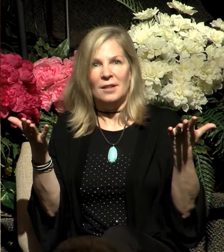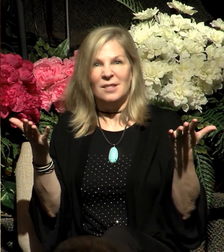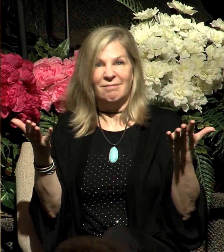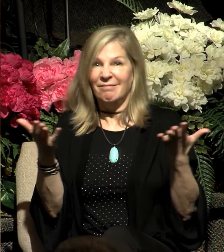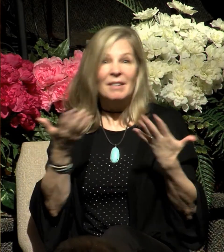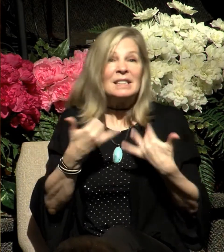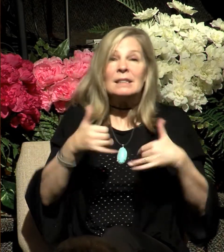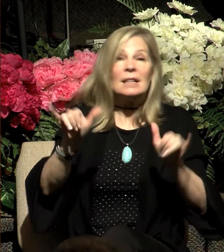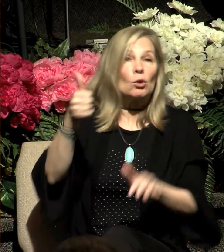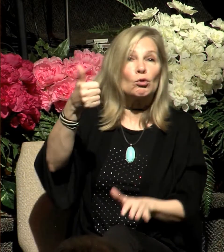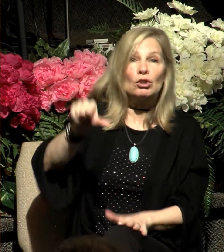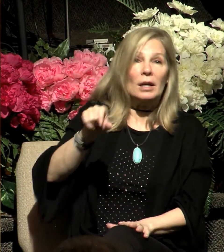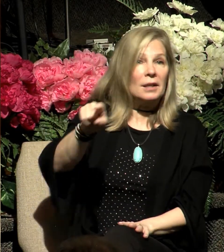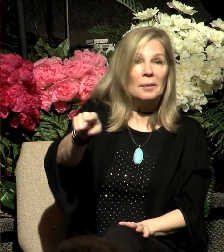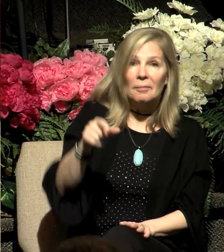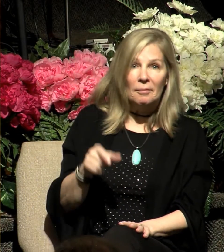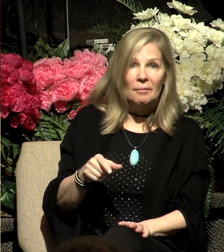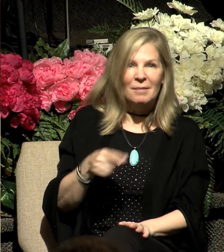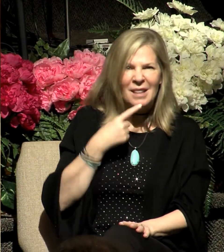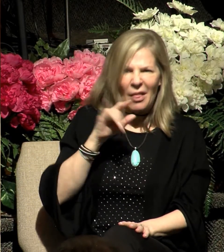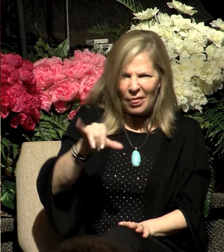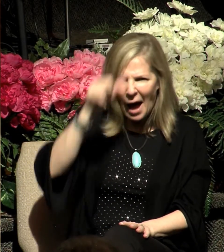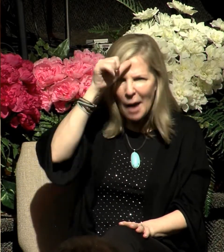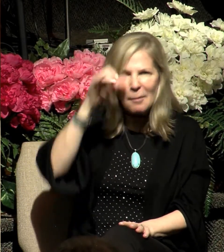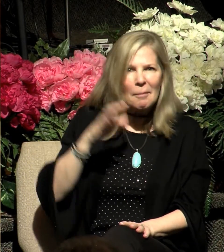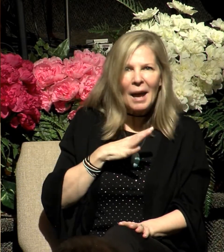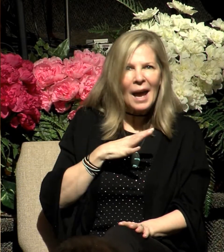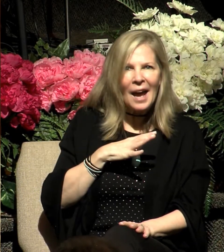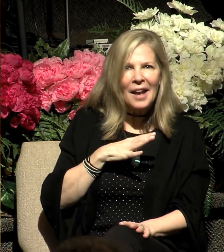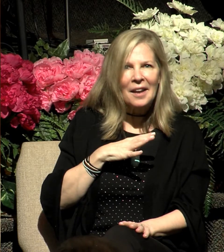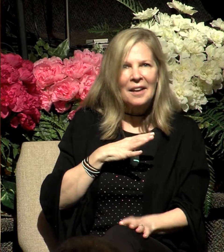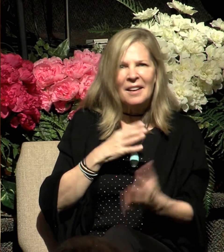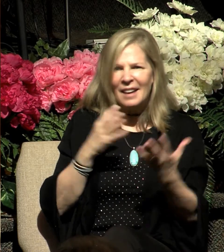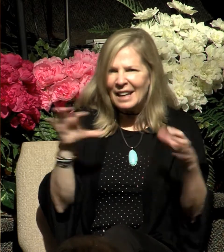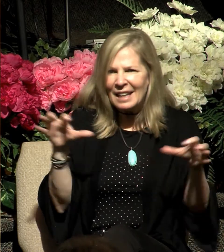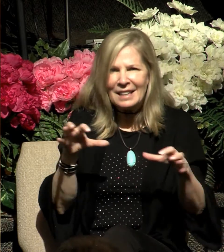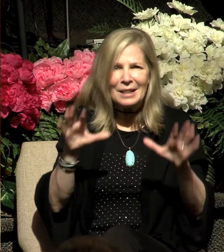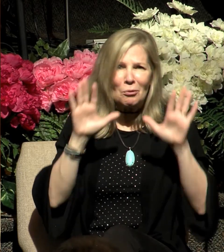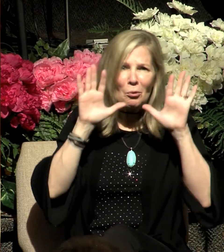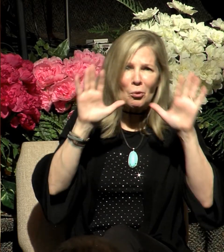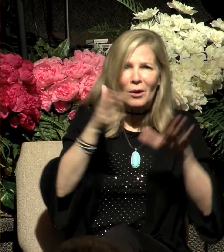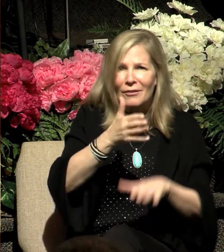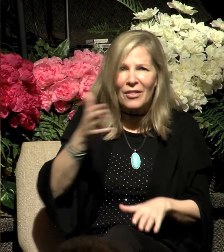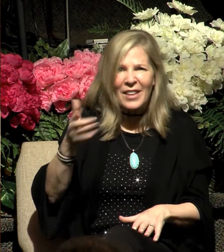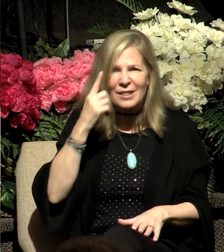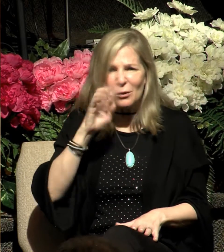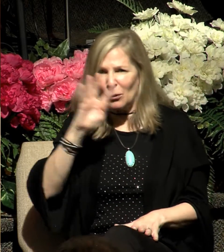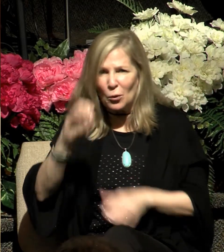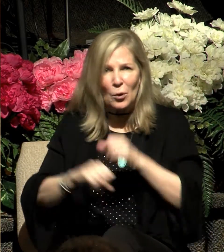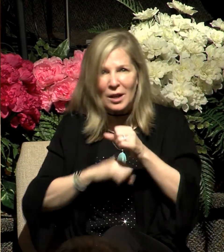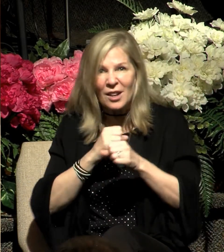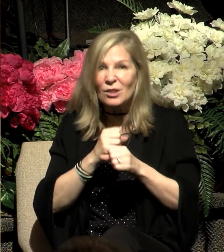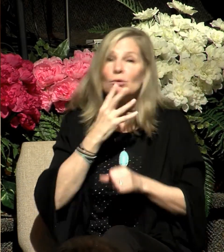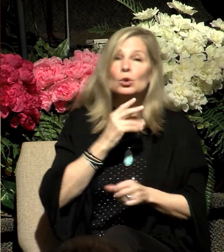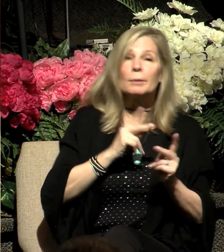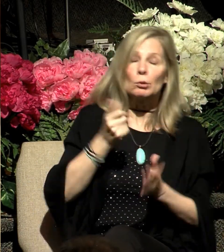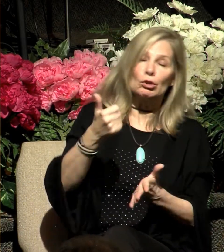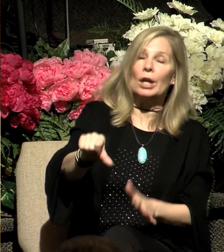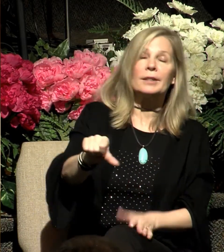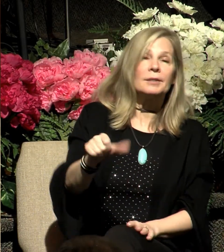performing wonders and signs in the land of Egypt and the Red Sea, the wilderness for 40 years. This man, they rejected. He led them out.